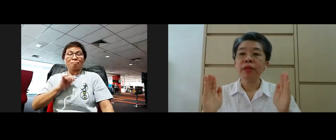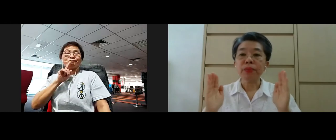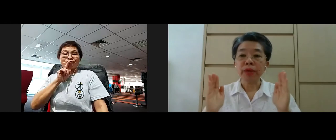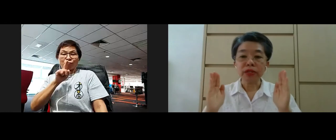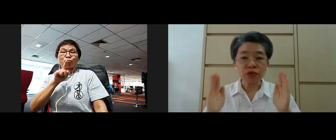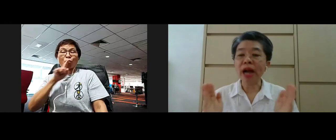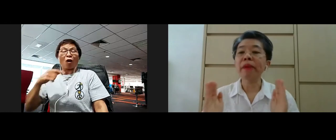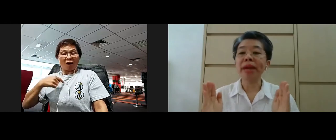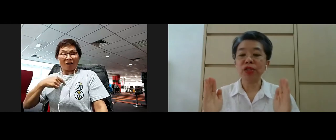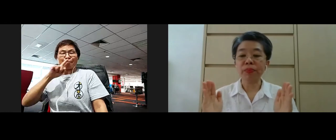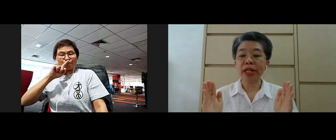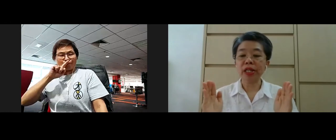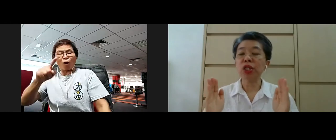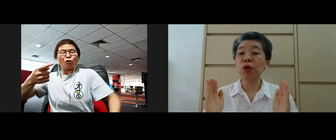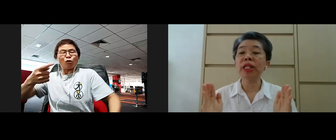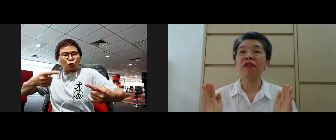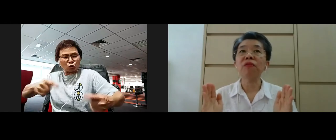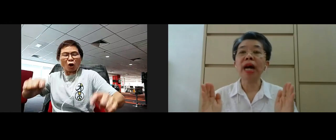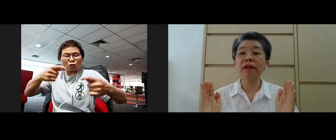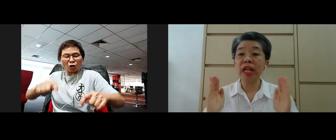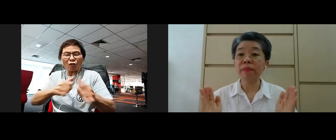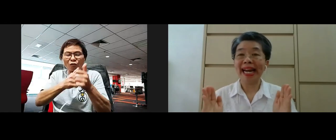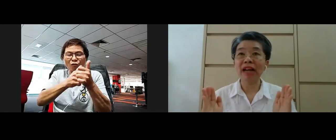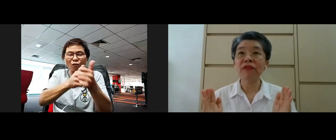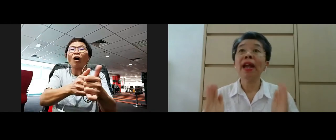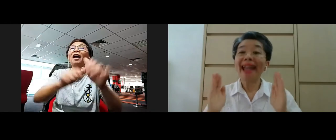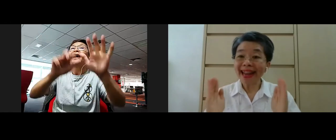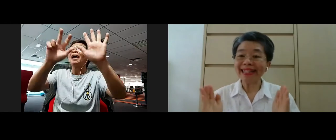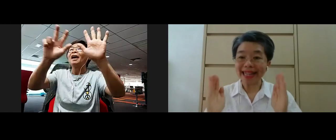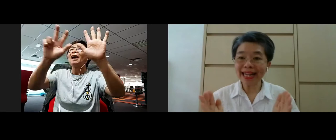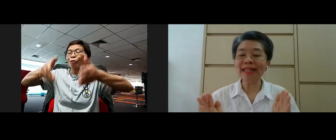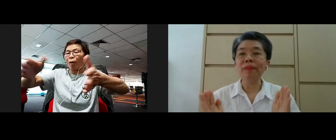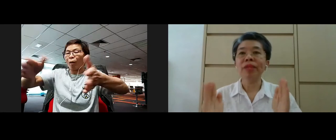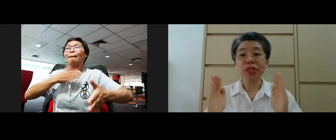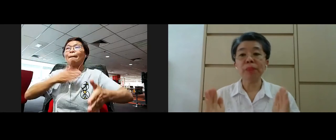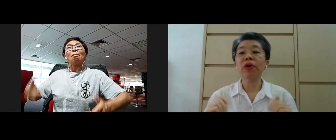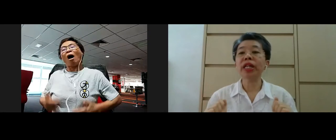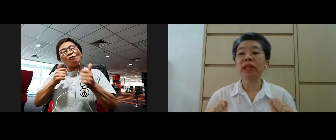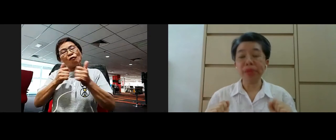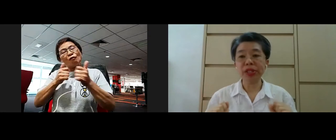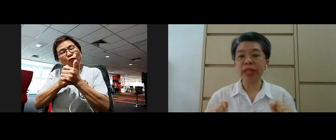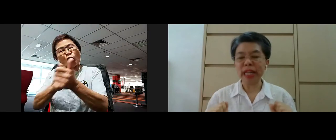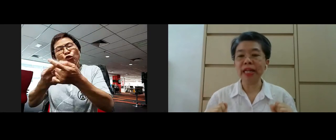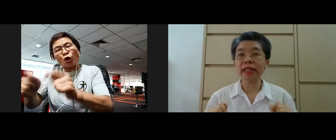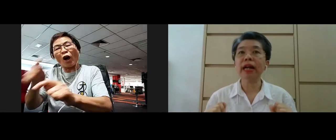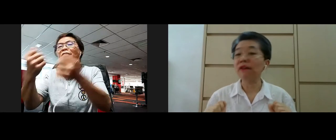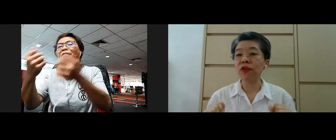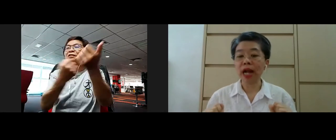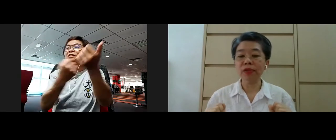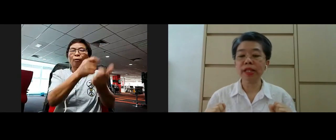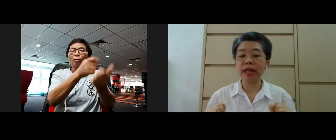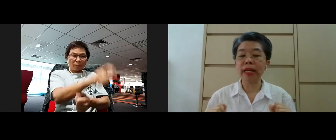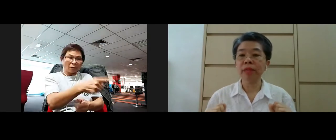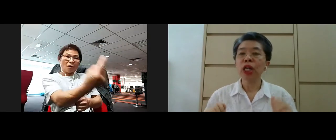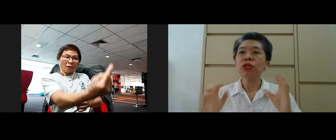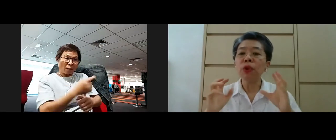try my best to practice the noble faithful path in my life and in supporting the person in need that come